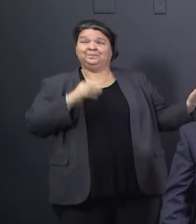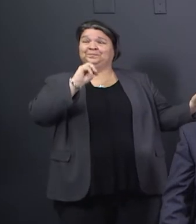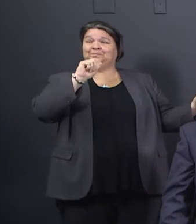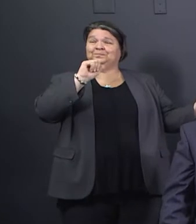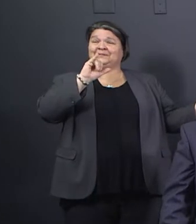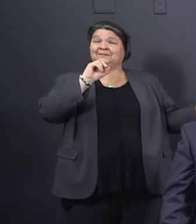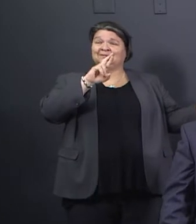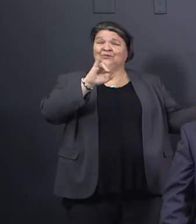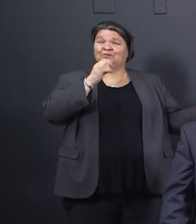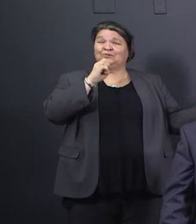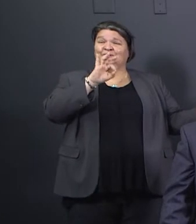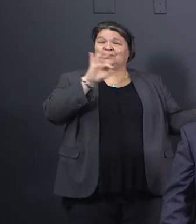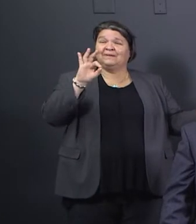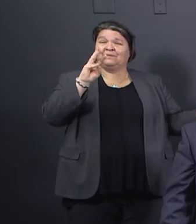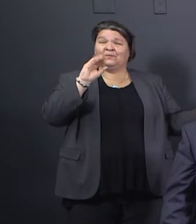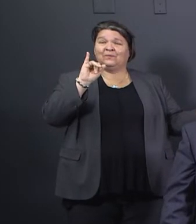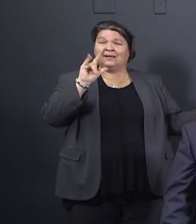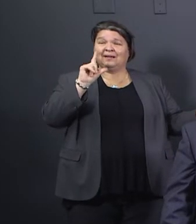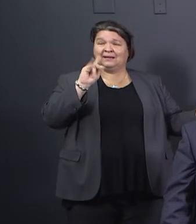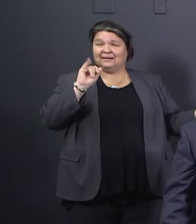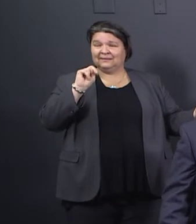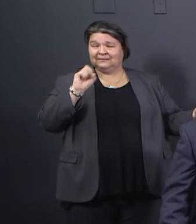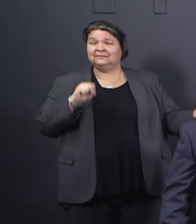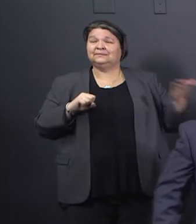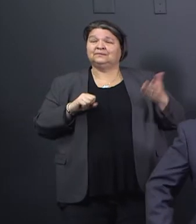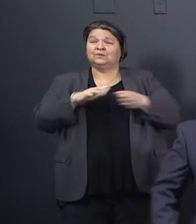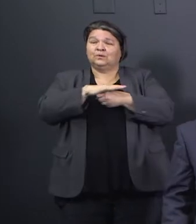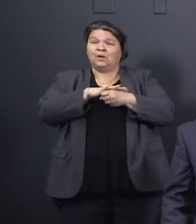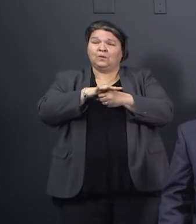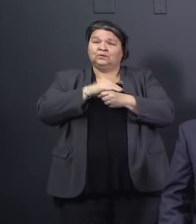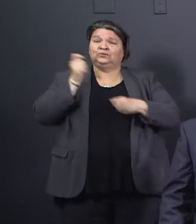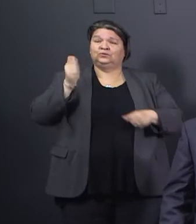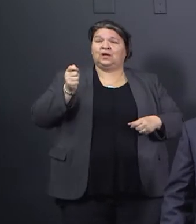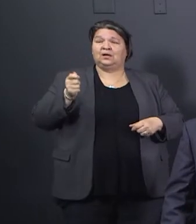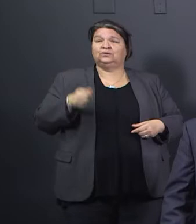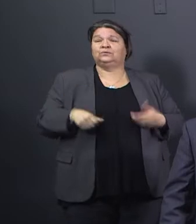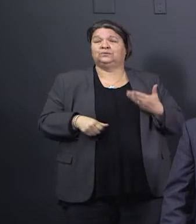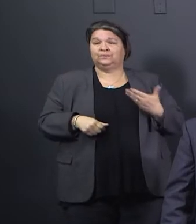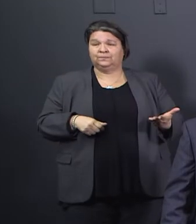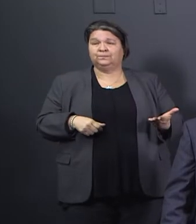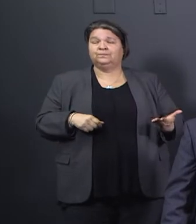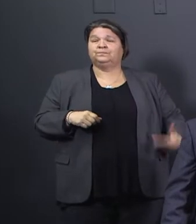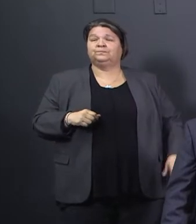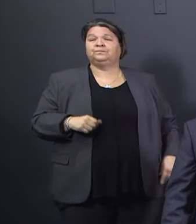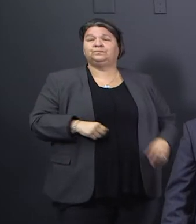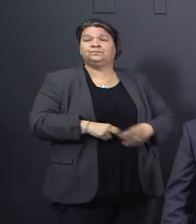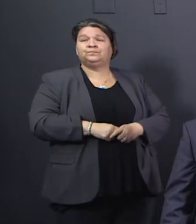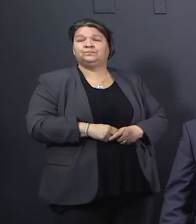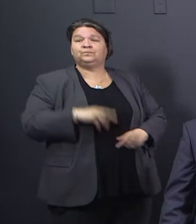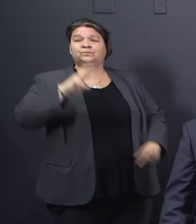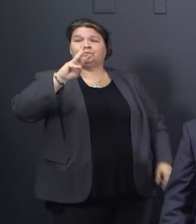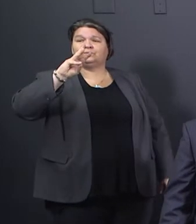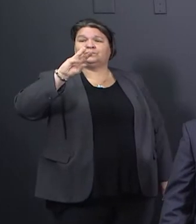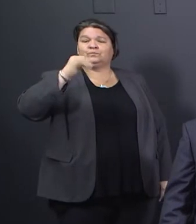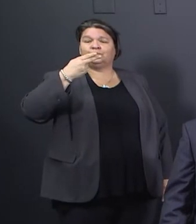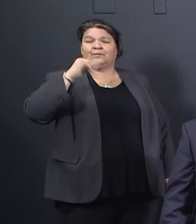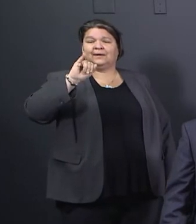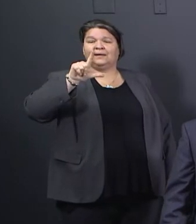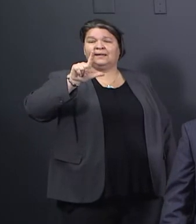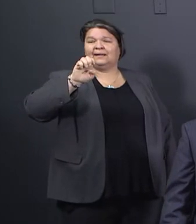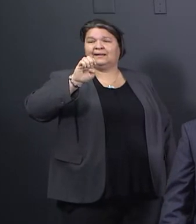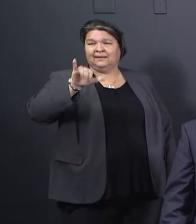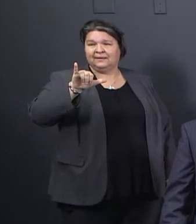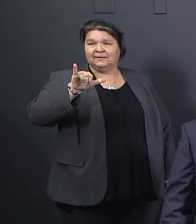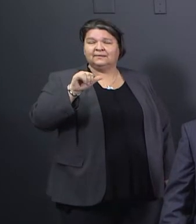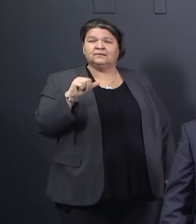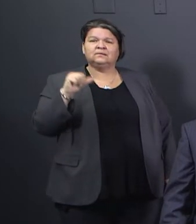and County Judge Glenn Whitley. Thank you both for being with me. You bet. And yesterday several people said you aren't six feet apart when I had